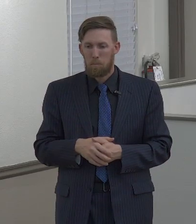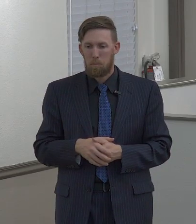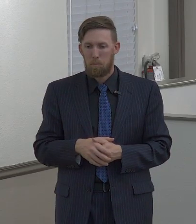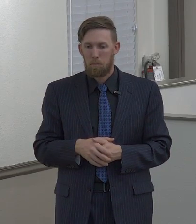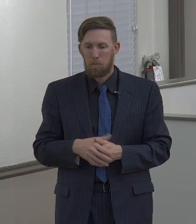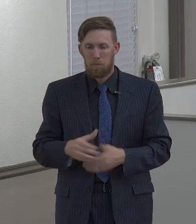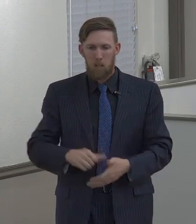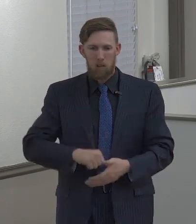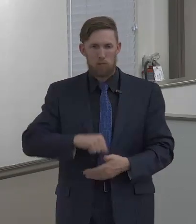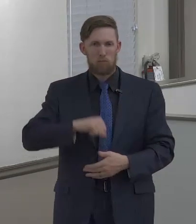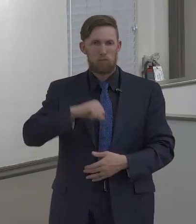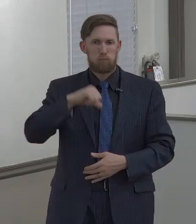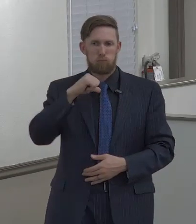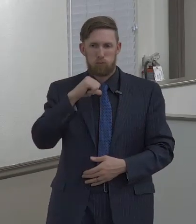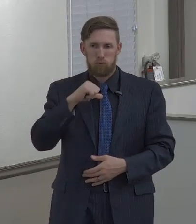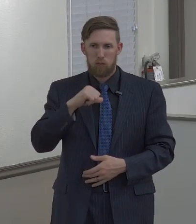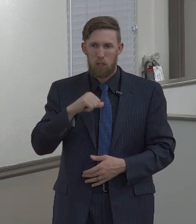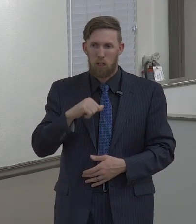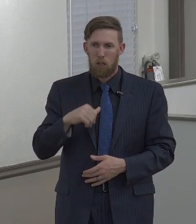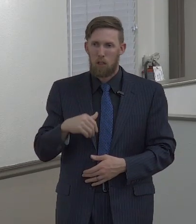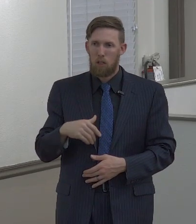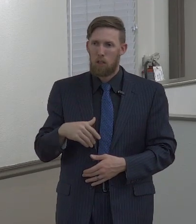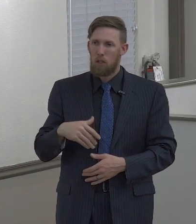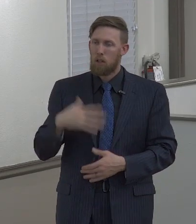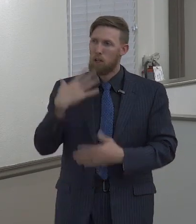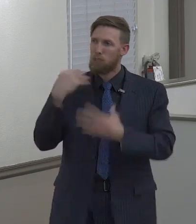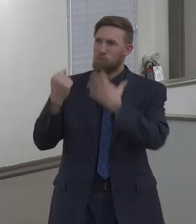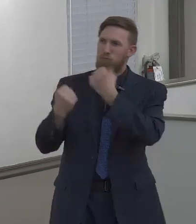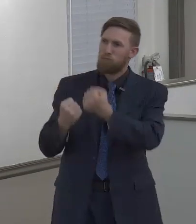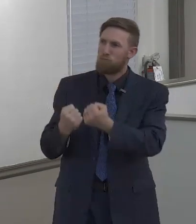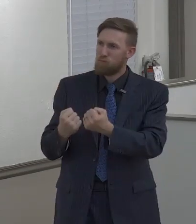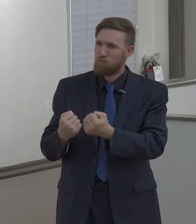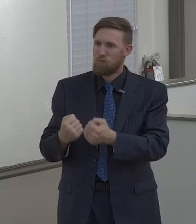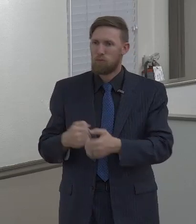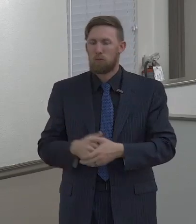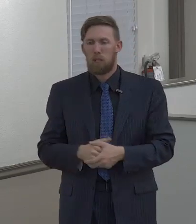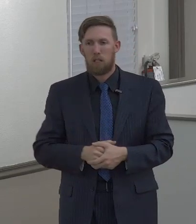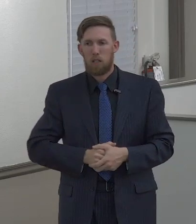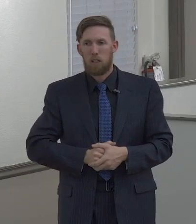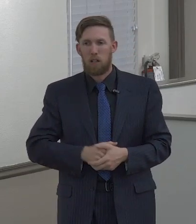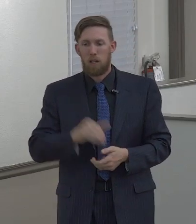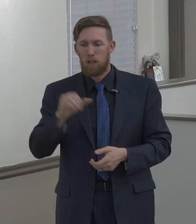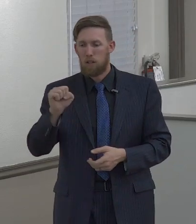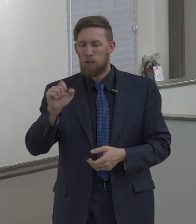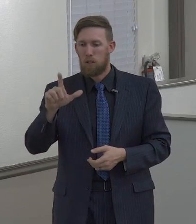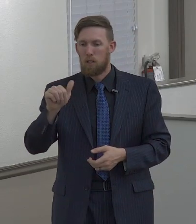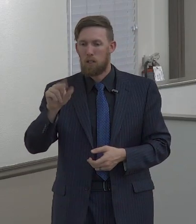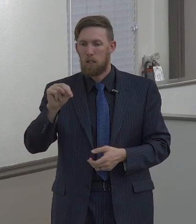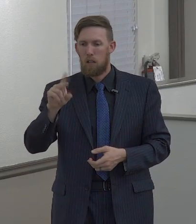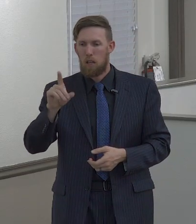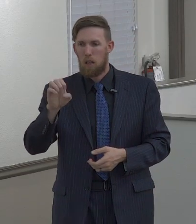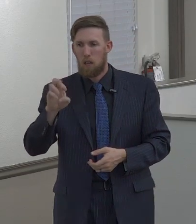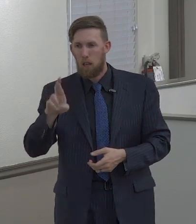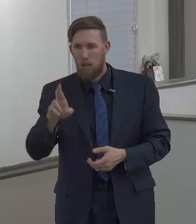irreverent, deliberate, and insolent utterance of defamation and slander. Did it help?